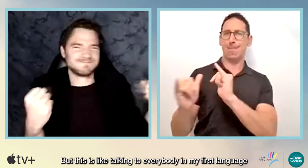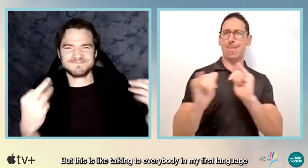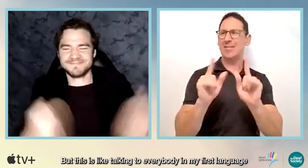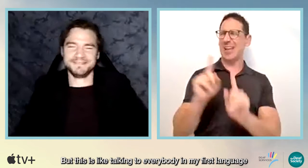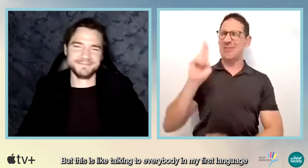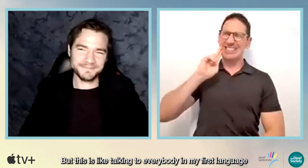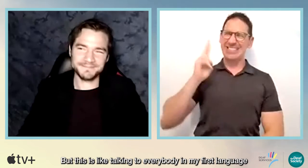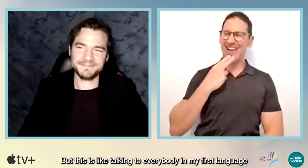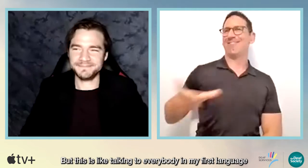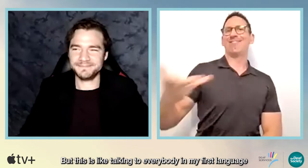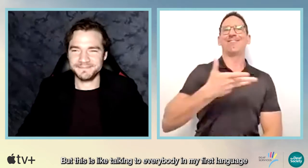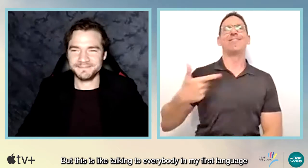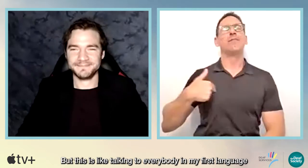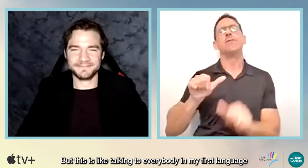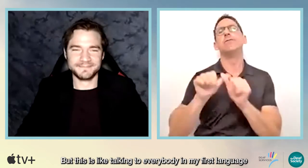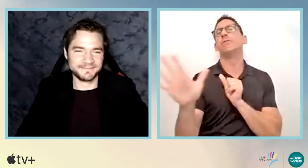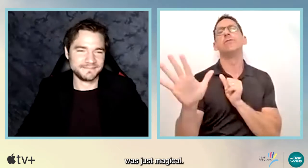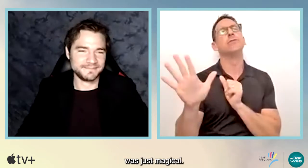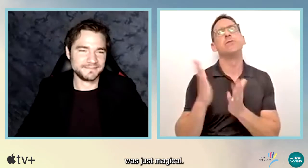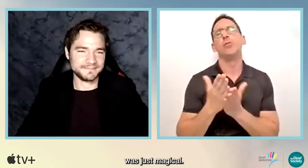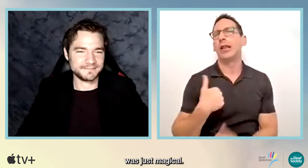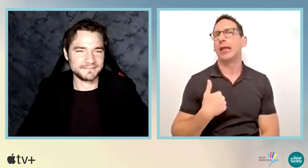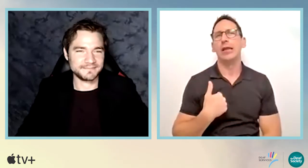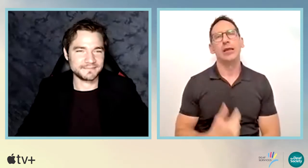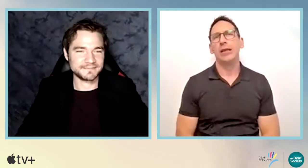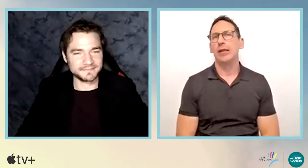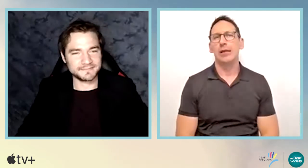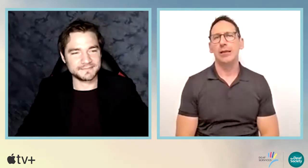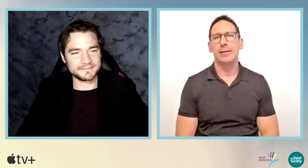is like, you know, talking to everybody in my first language was just, was magical.